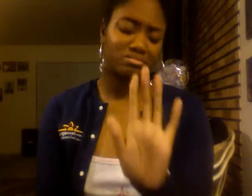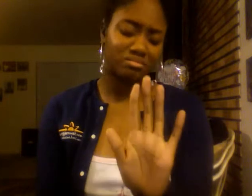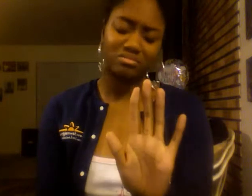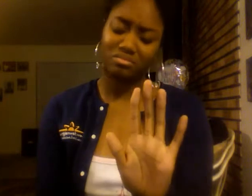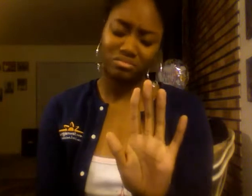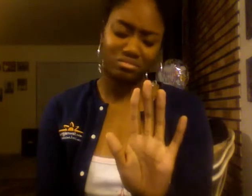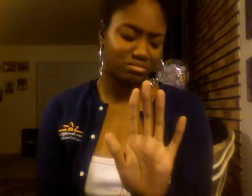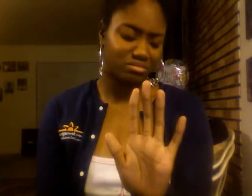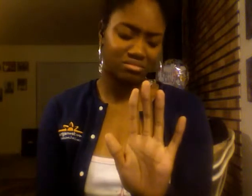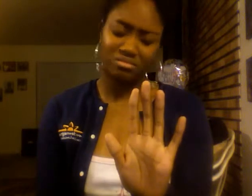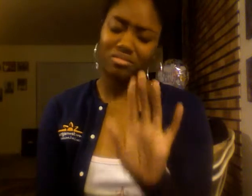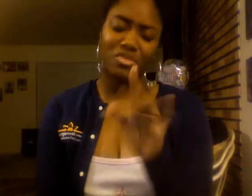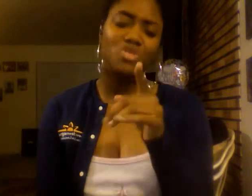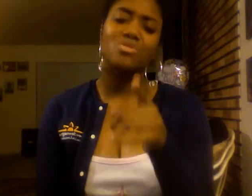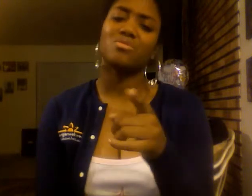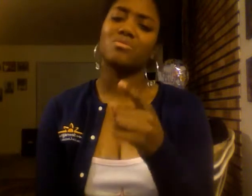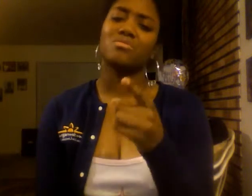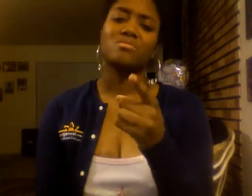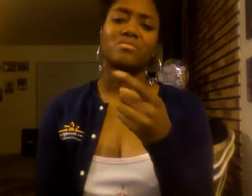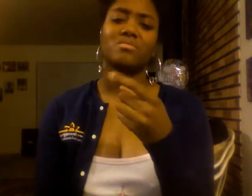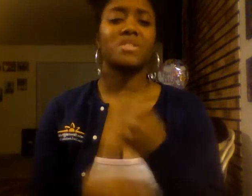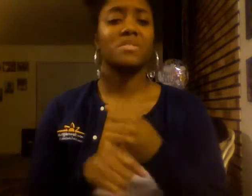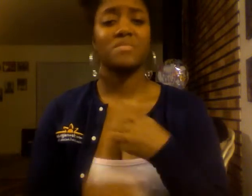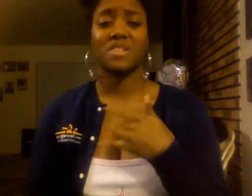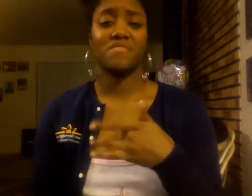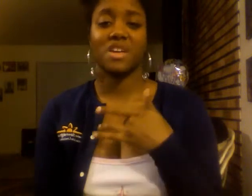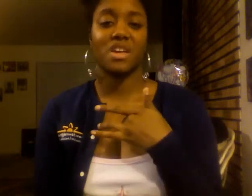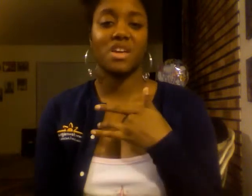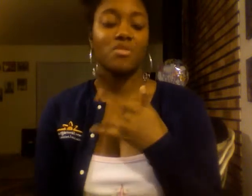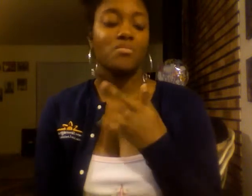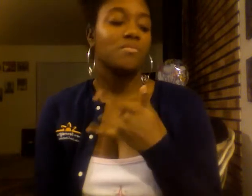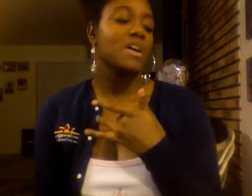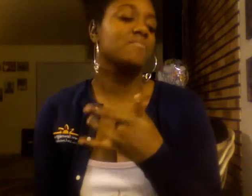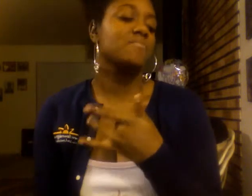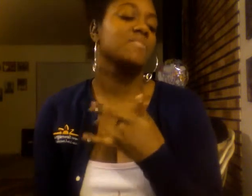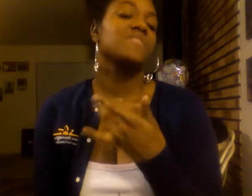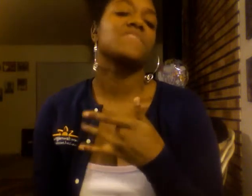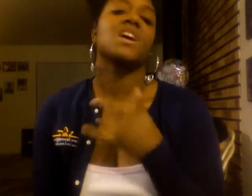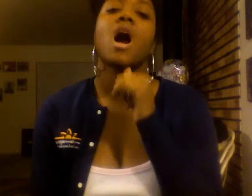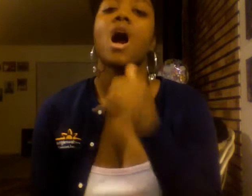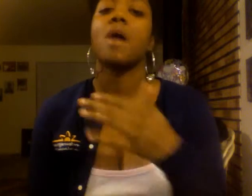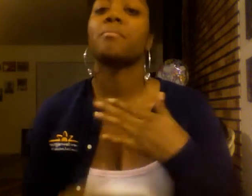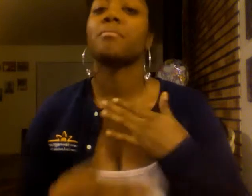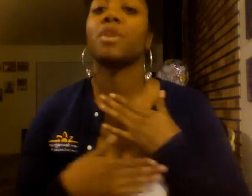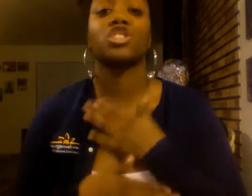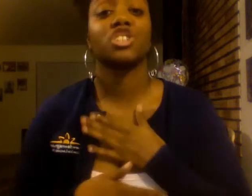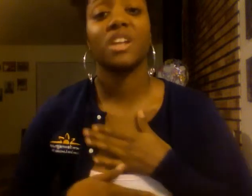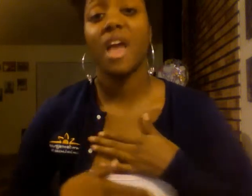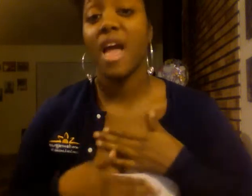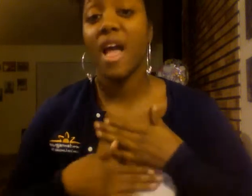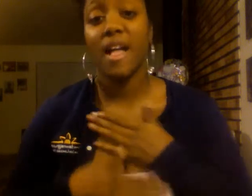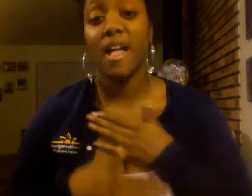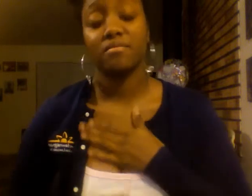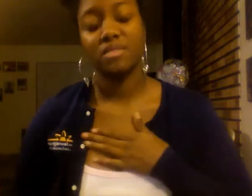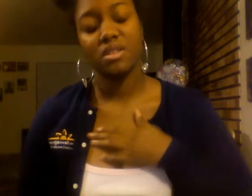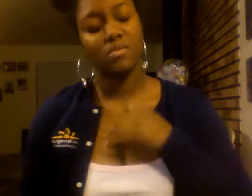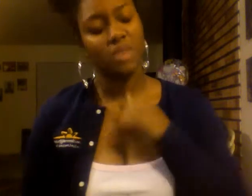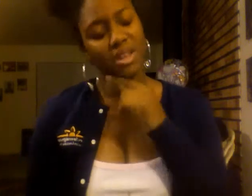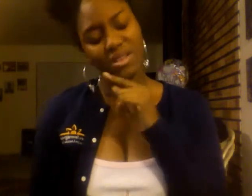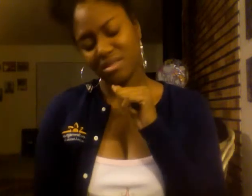But it's not worth the pain that I've gained from you. You make me feel unappreciated. I'm feeling really